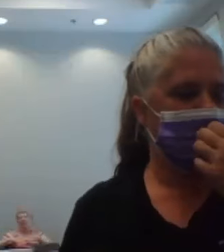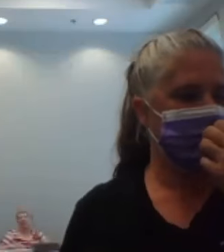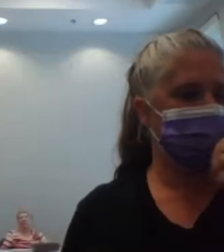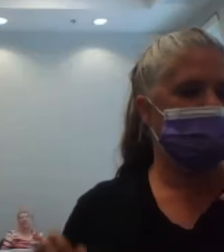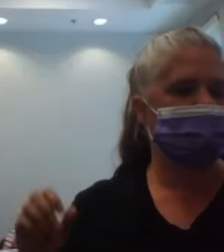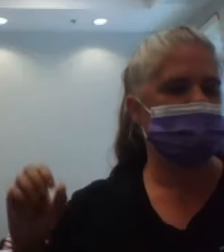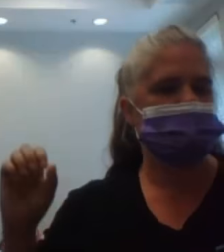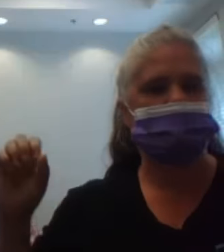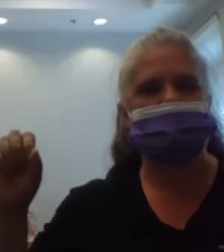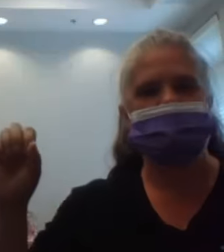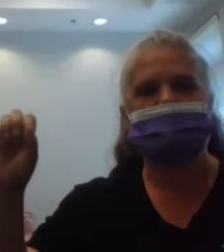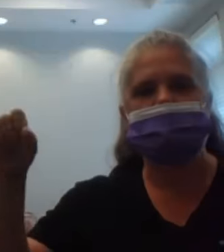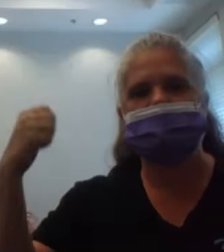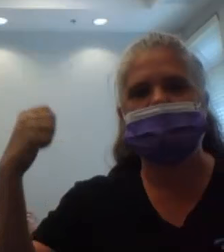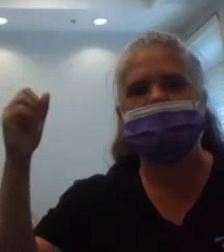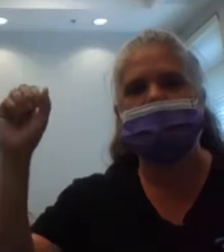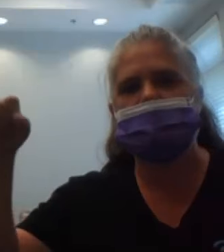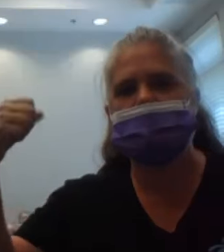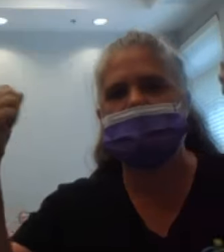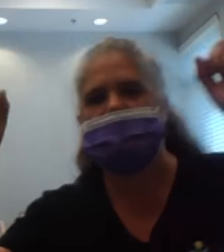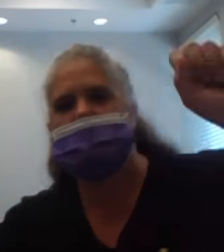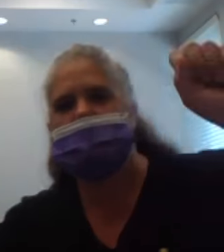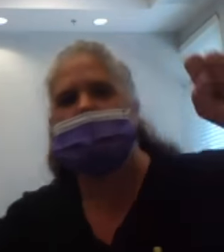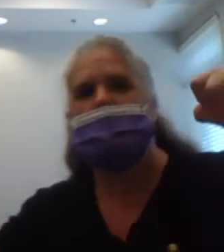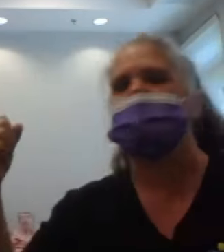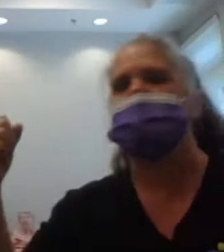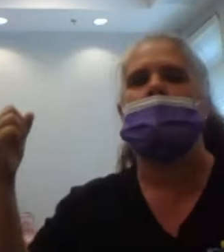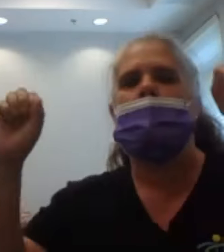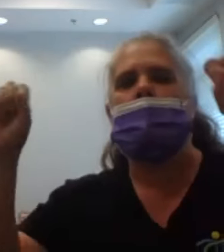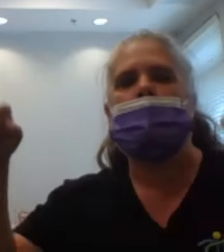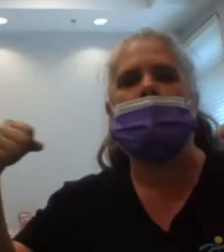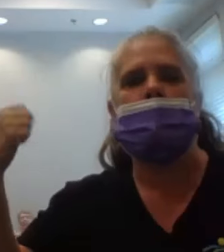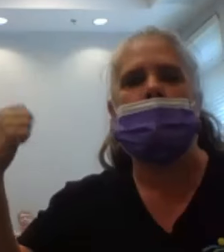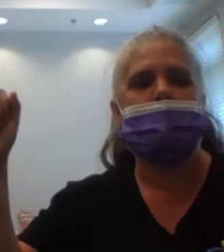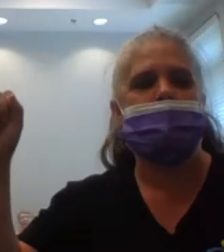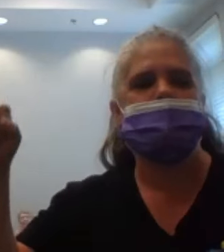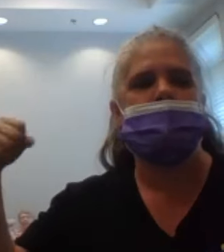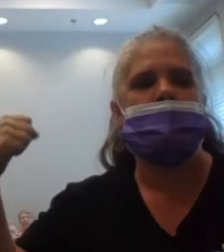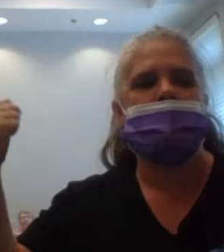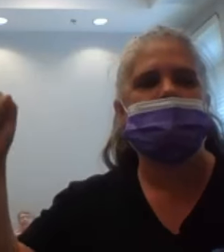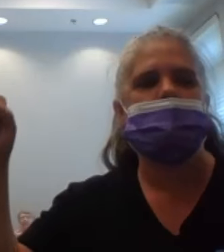we're going to do our wrist circles. we're just turning our wrist in a circle. One, two,